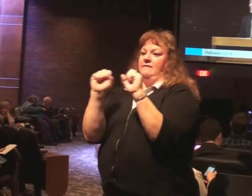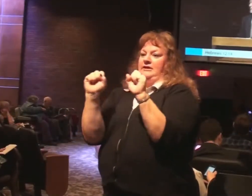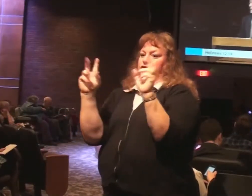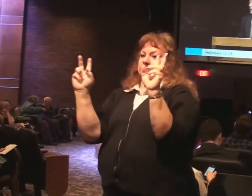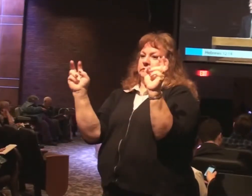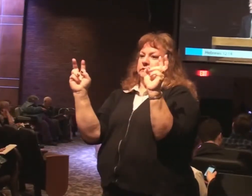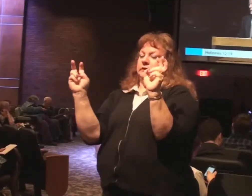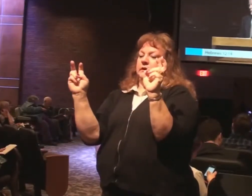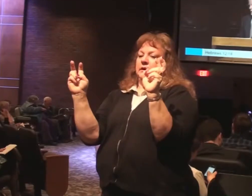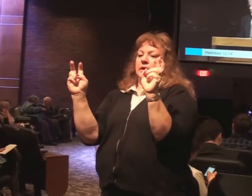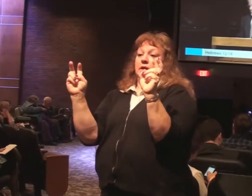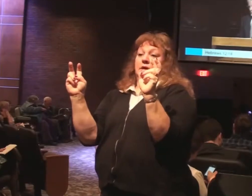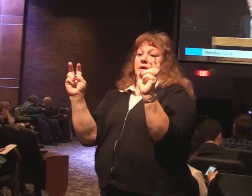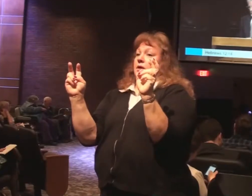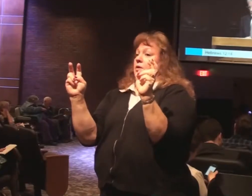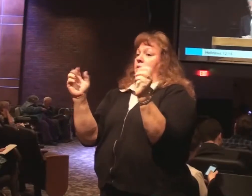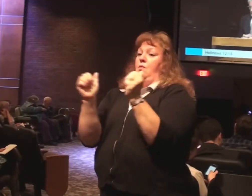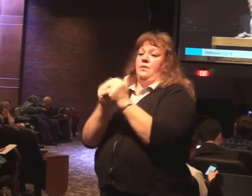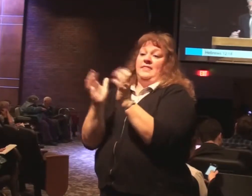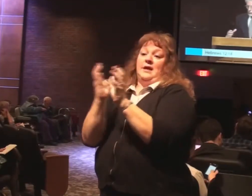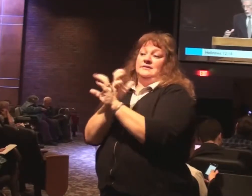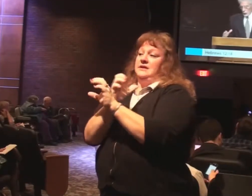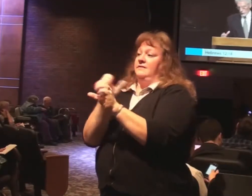Without which no one will see the Lord.